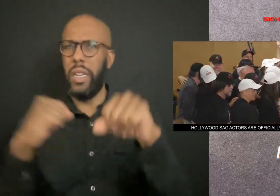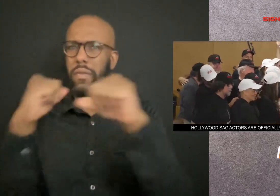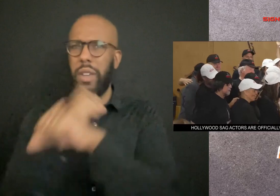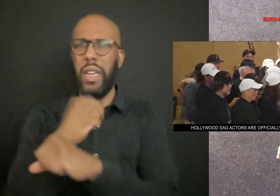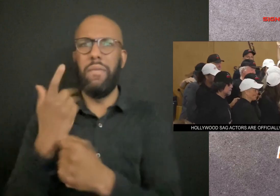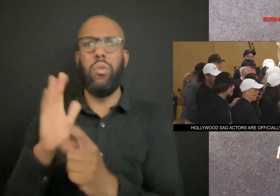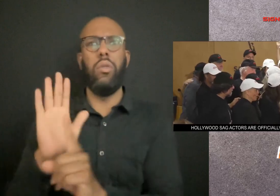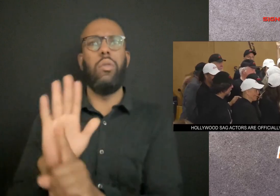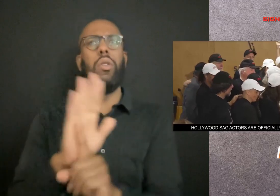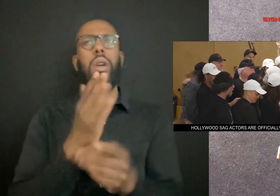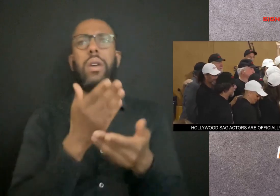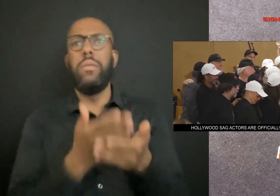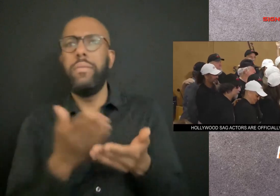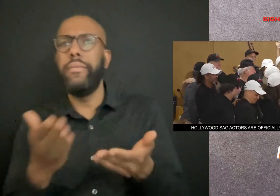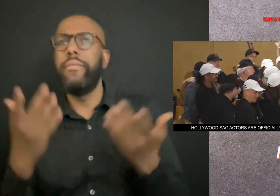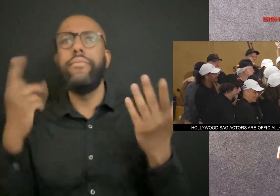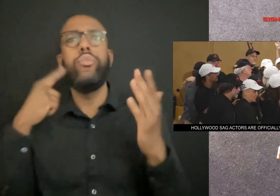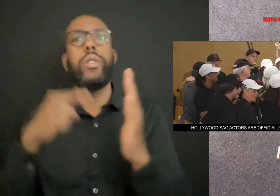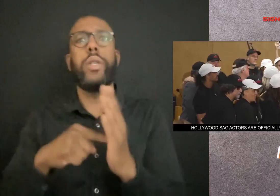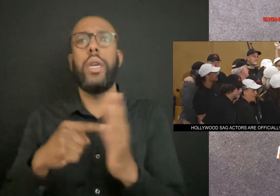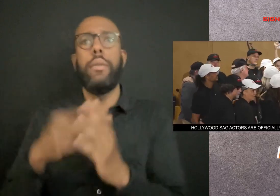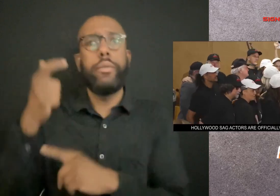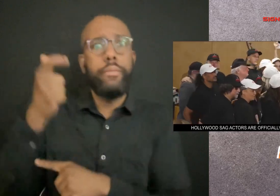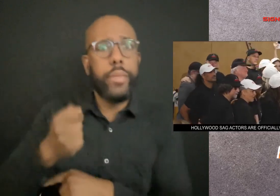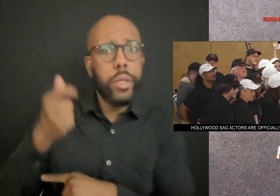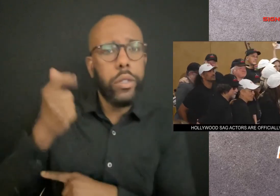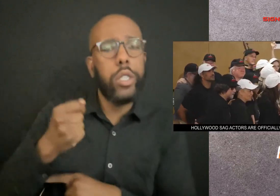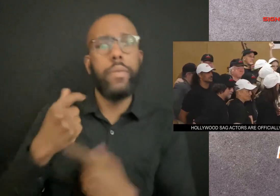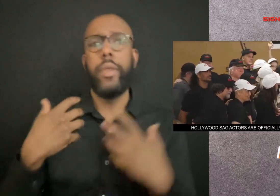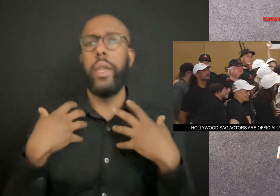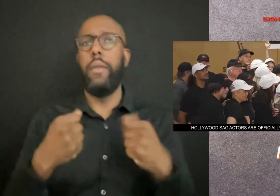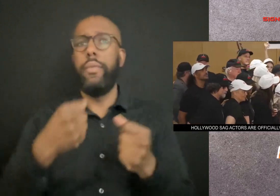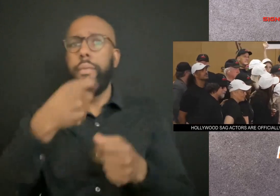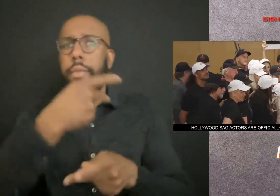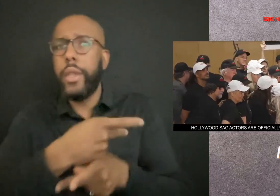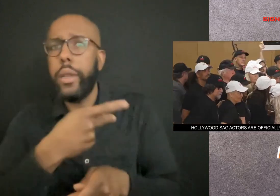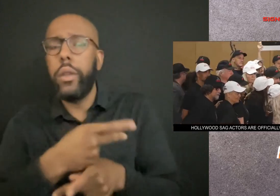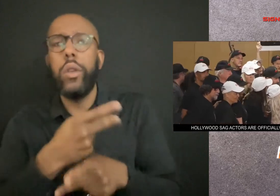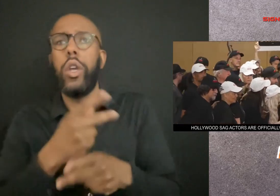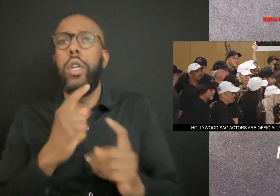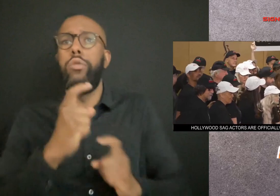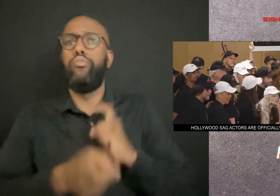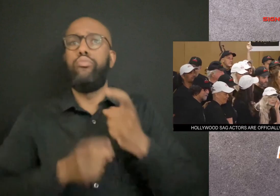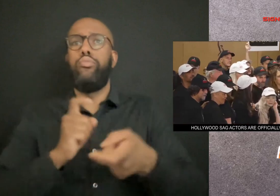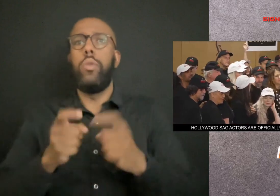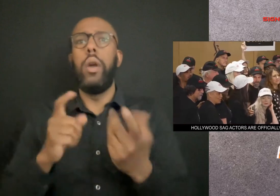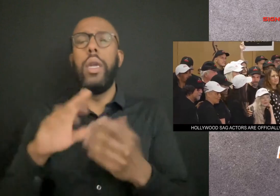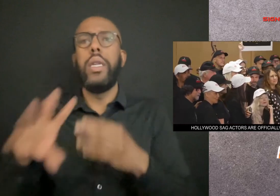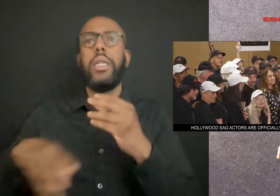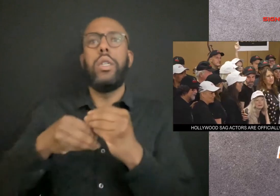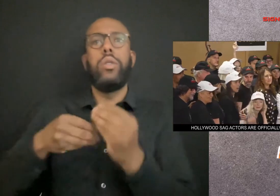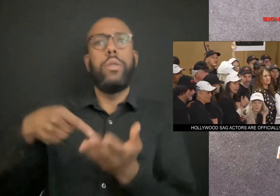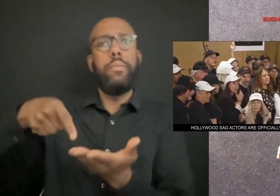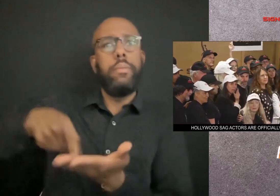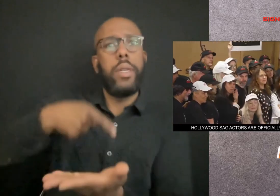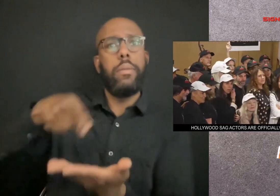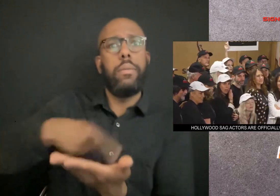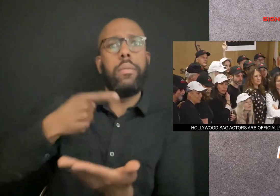The actors were fighting for items like pensions, health care contributions and additional payments when the shows they